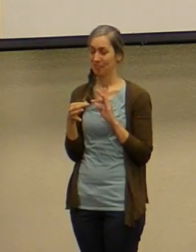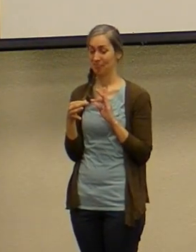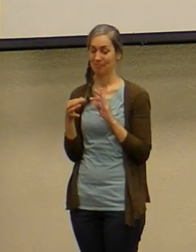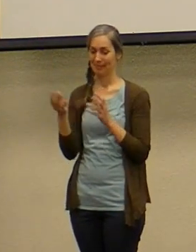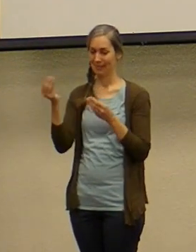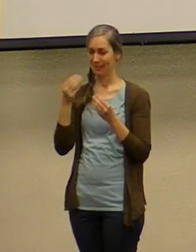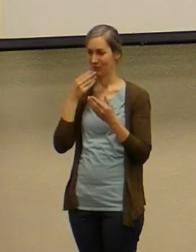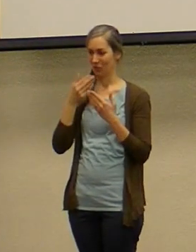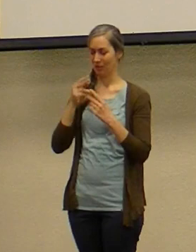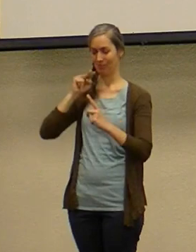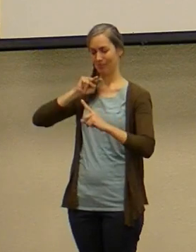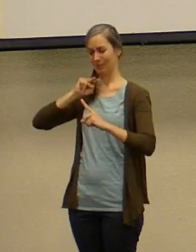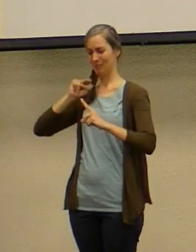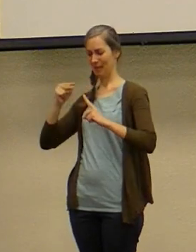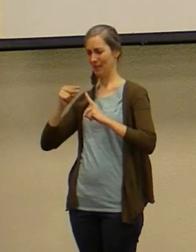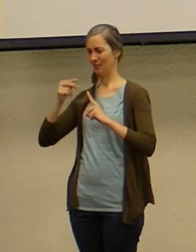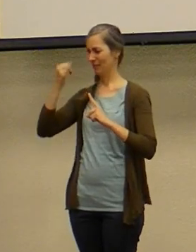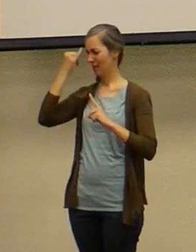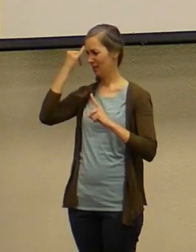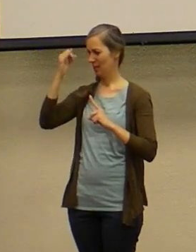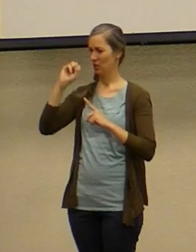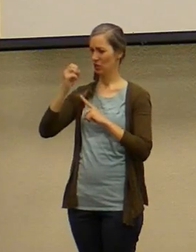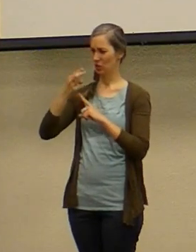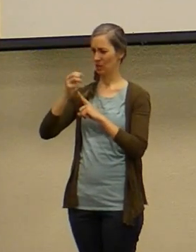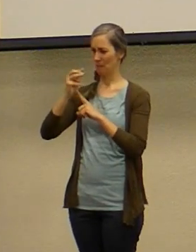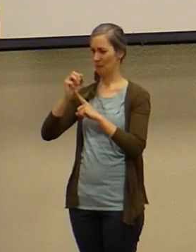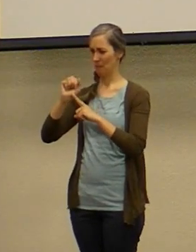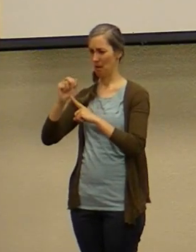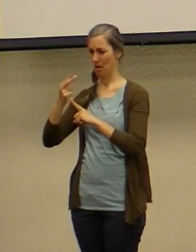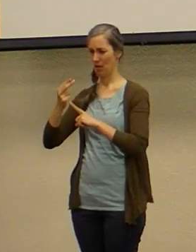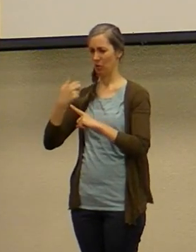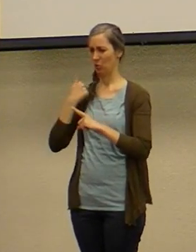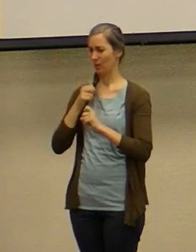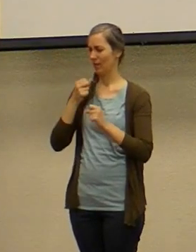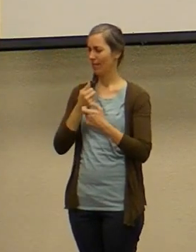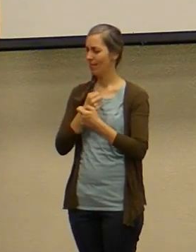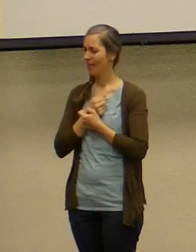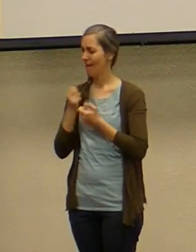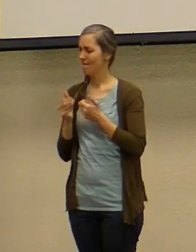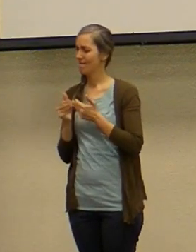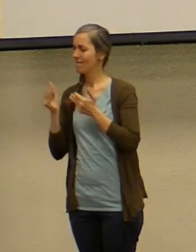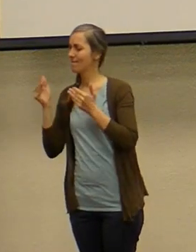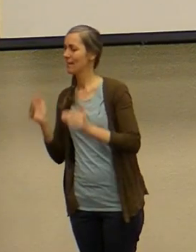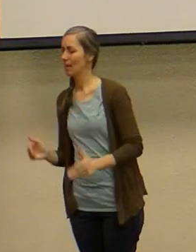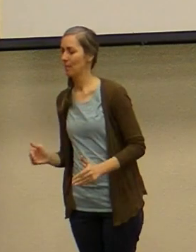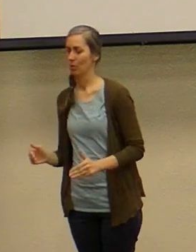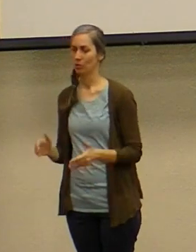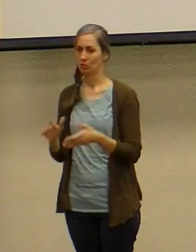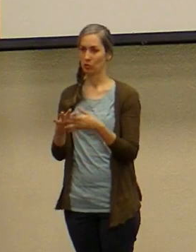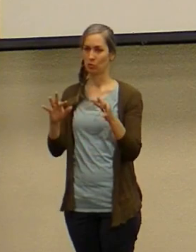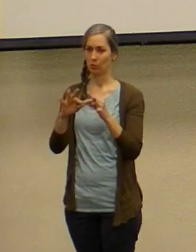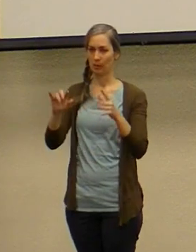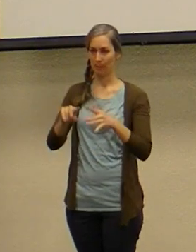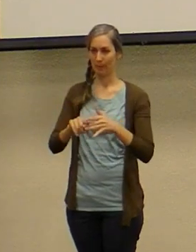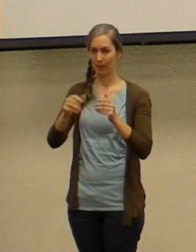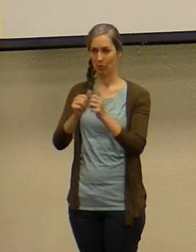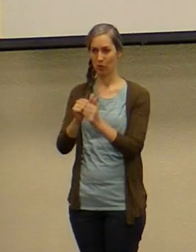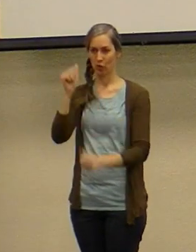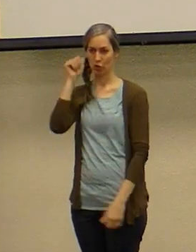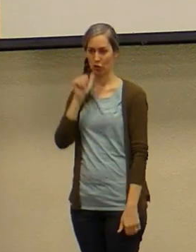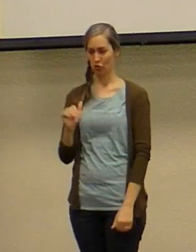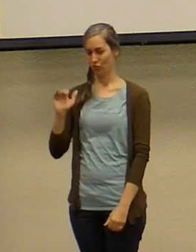perspective this idea of Shema so that we may love our neighbor the story opens with the little girl